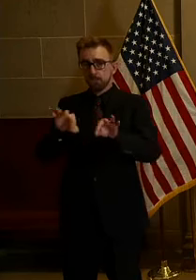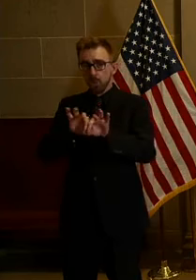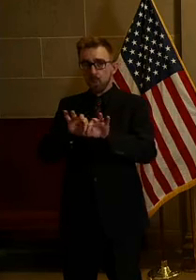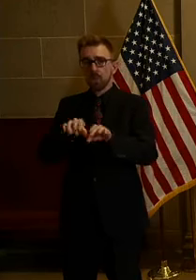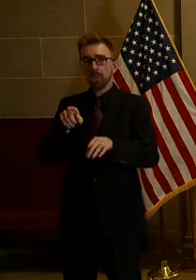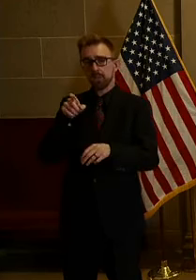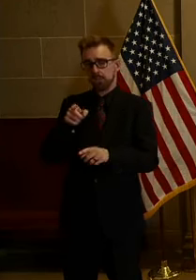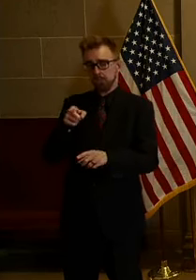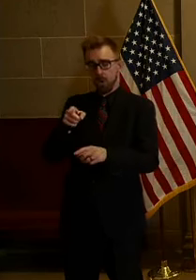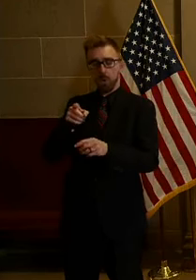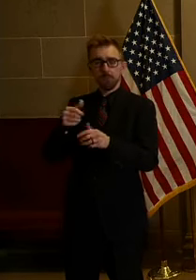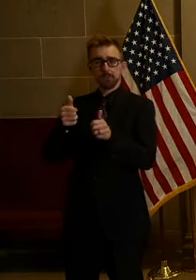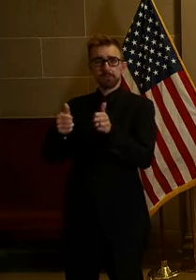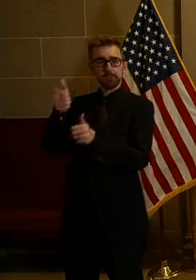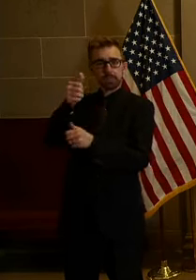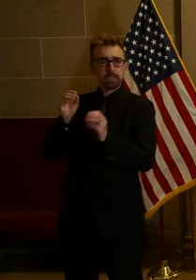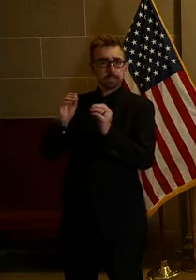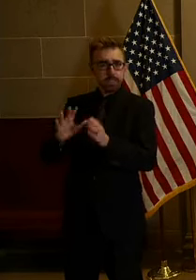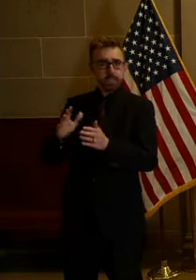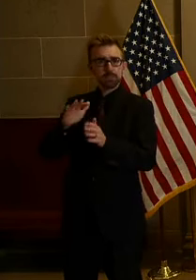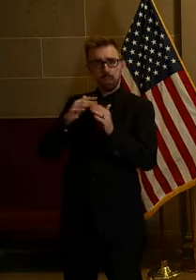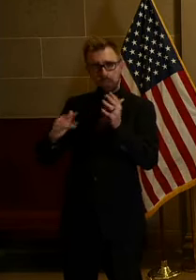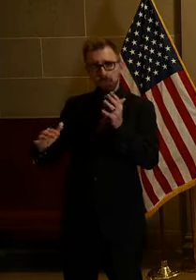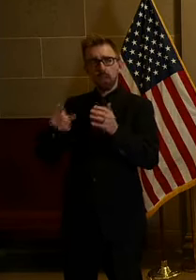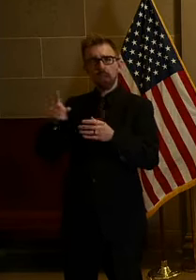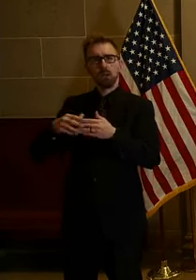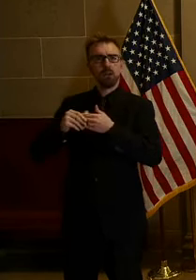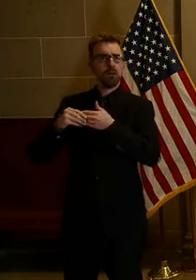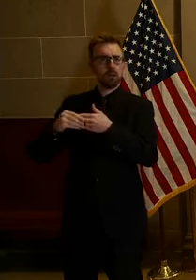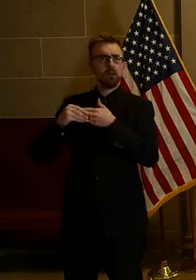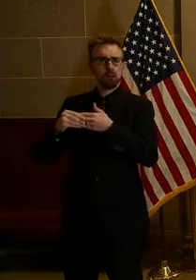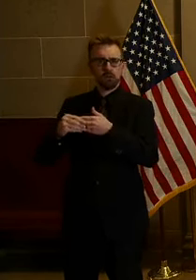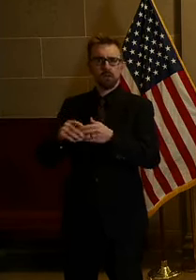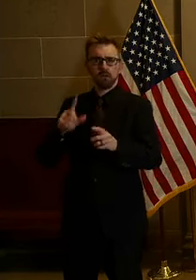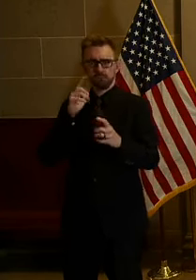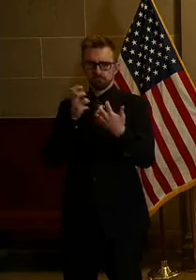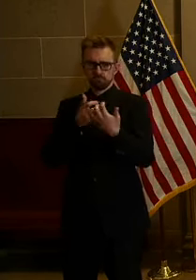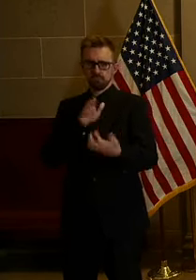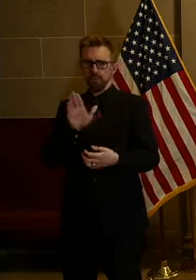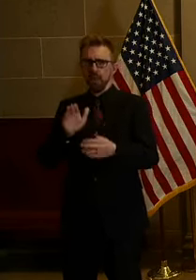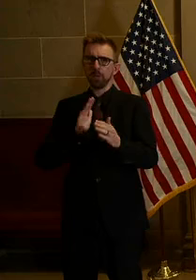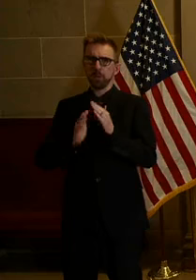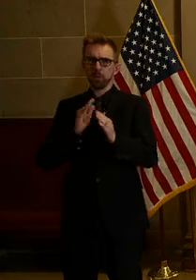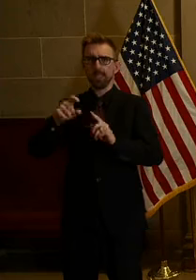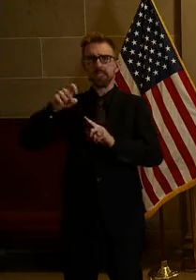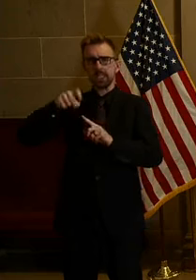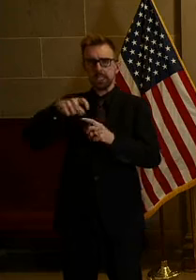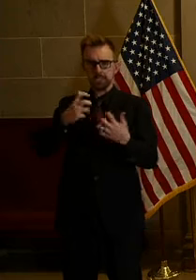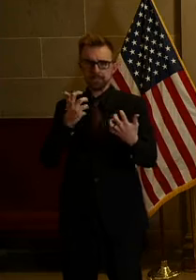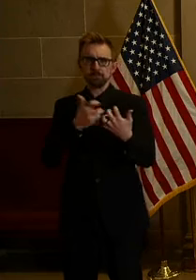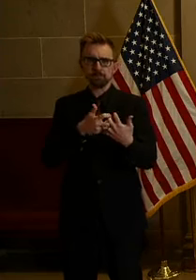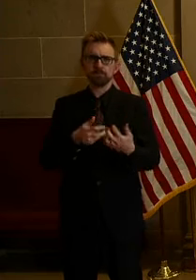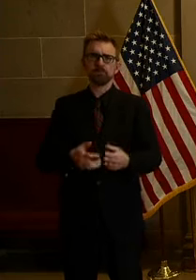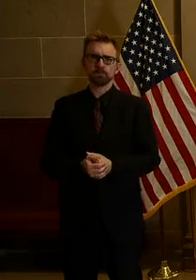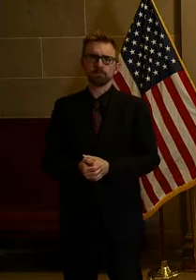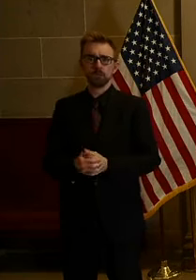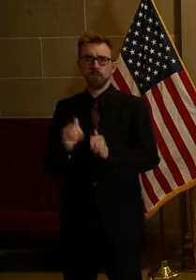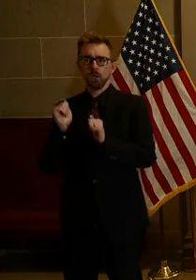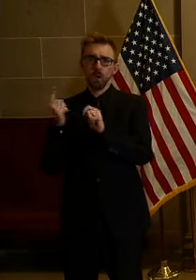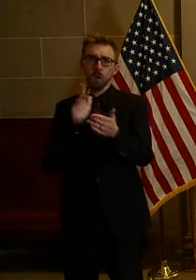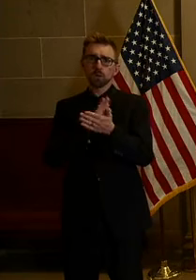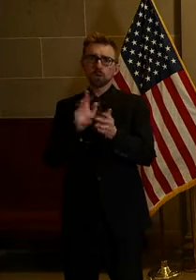flexibility to do what they feel is best for their communities. Every school district is different